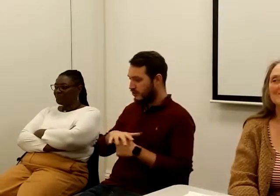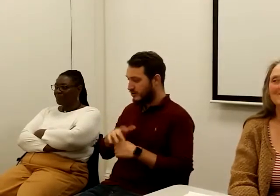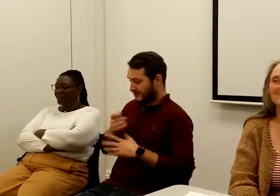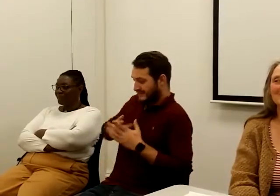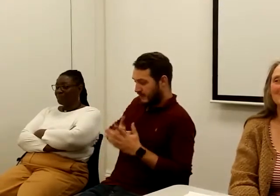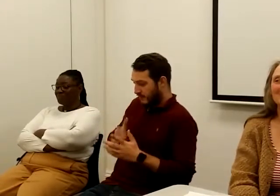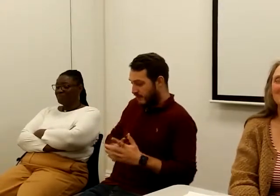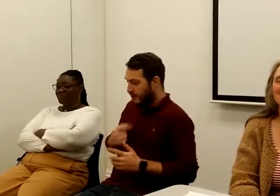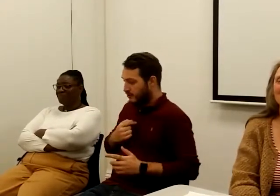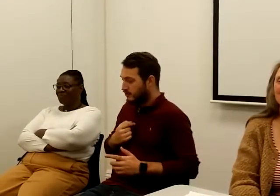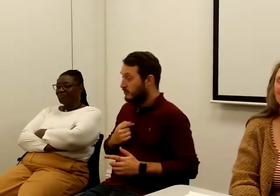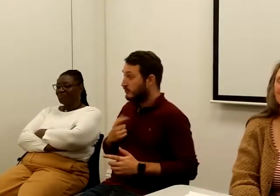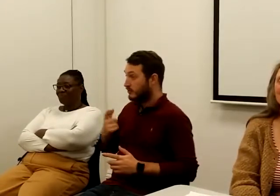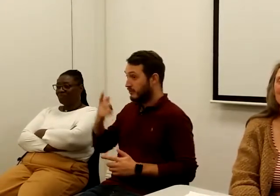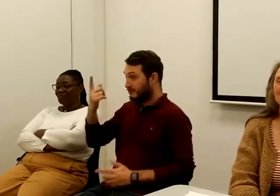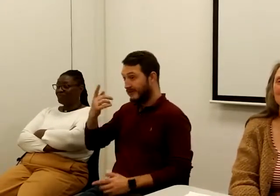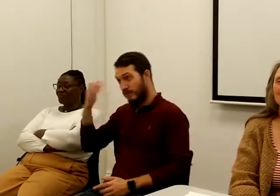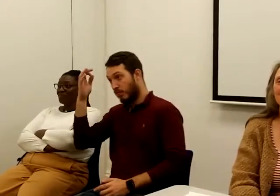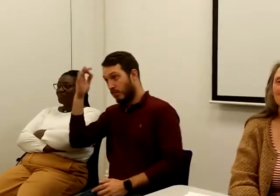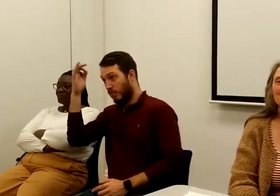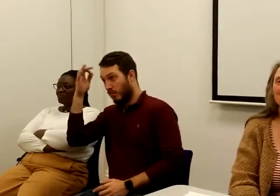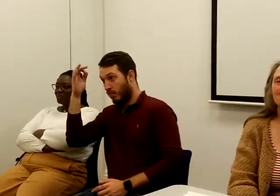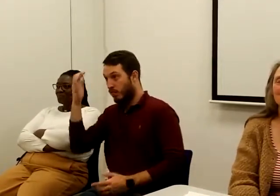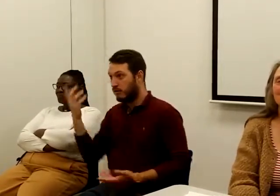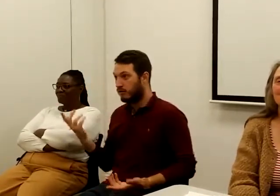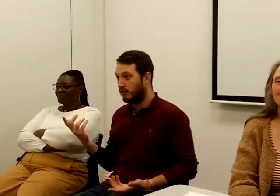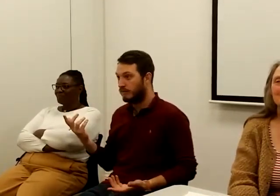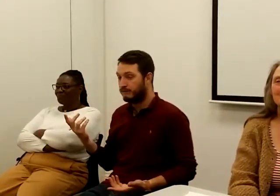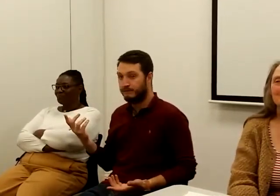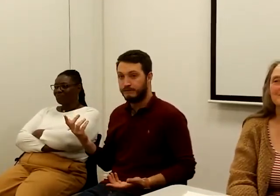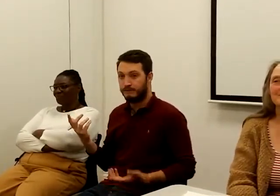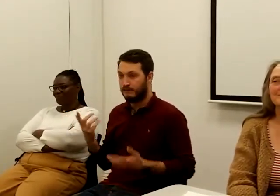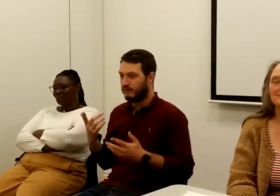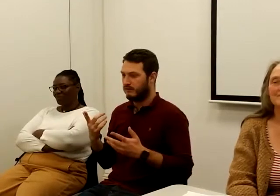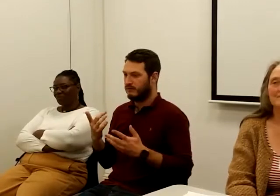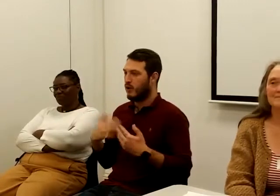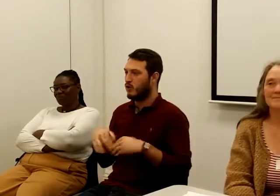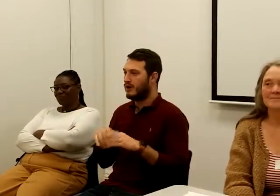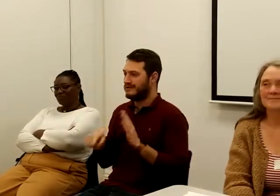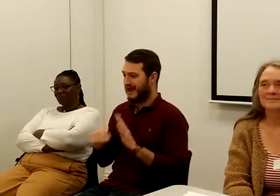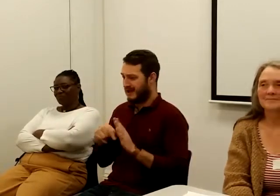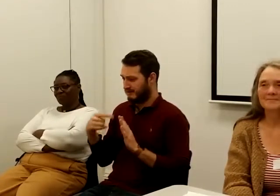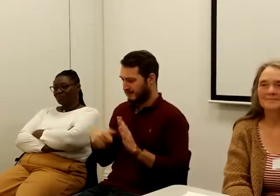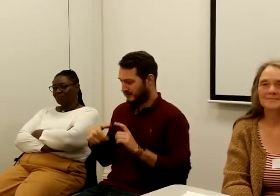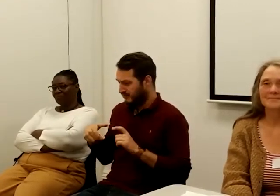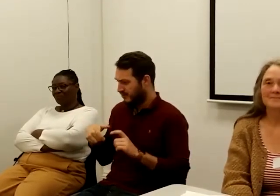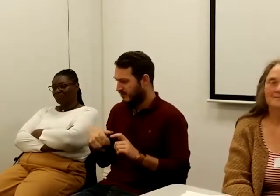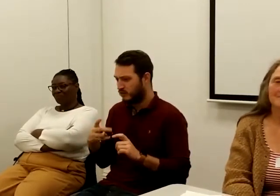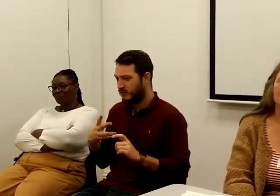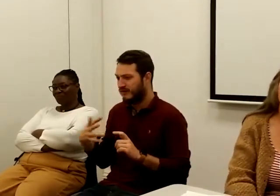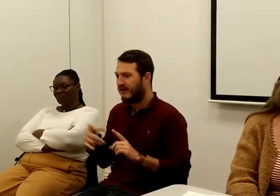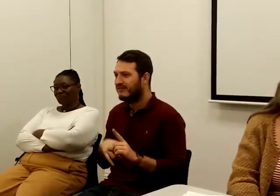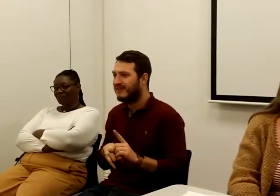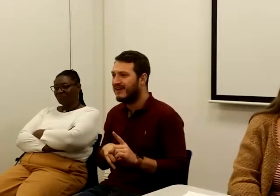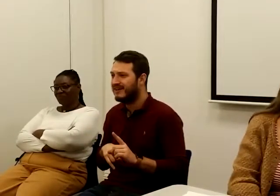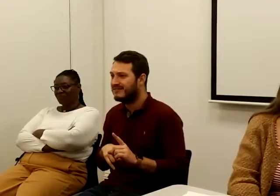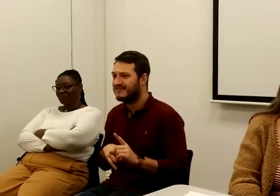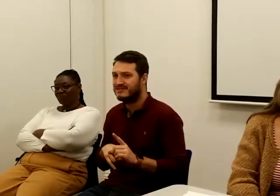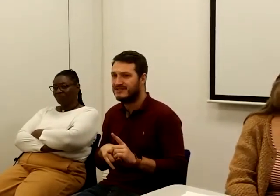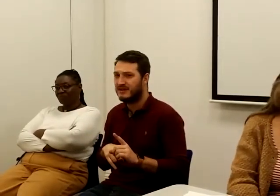the equality act has been in for 25 years or it used to be to the resident. It's just been thought